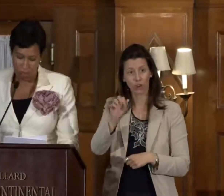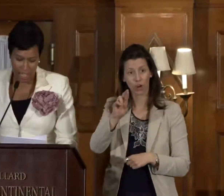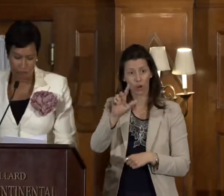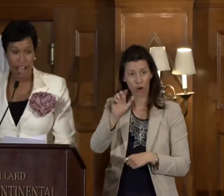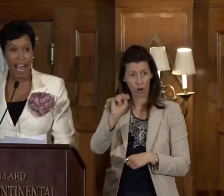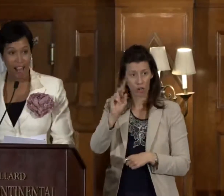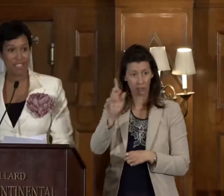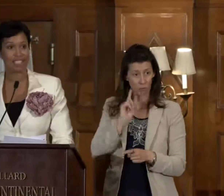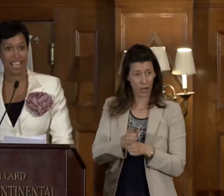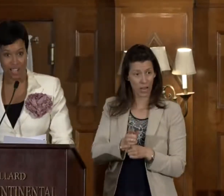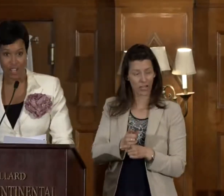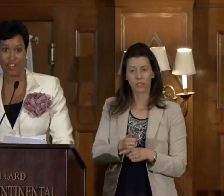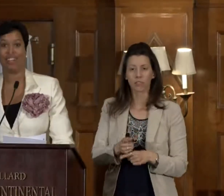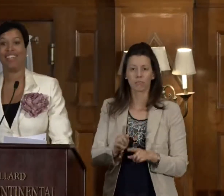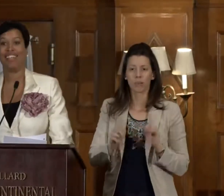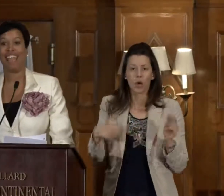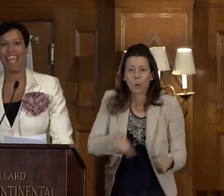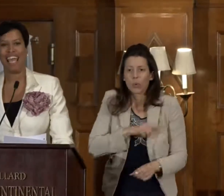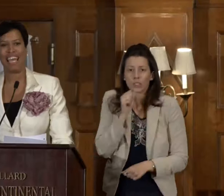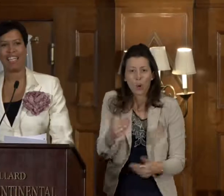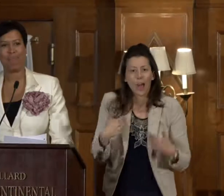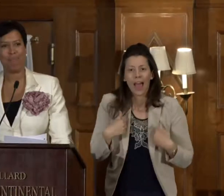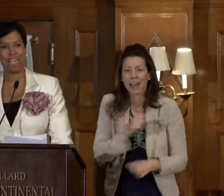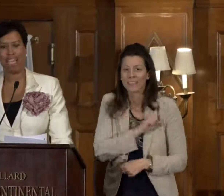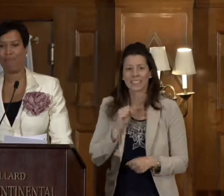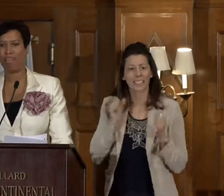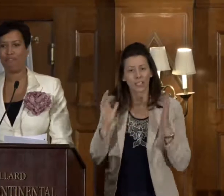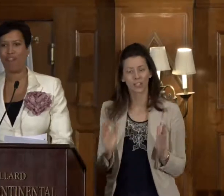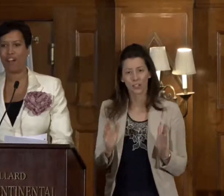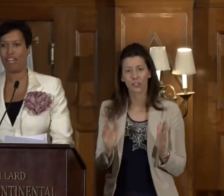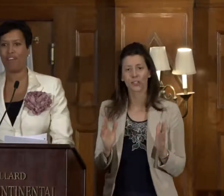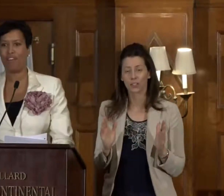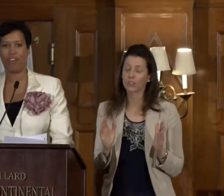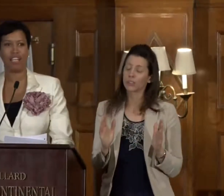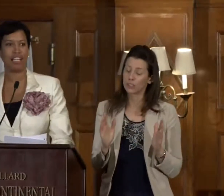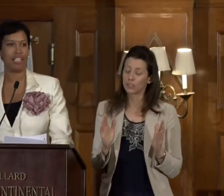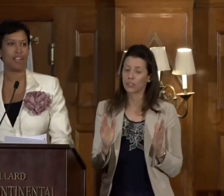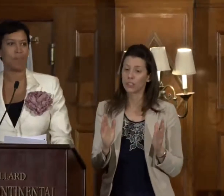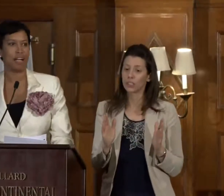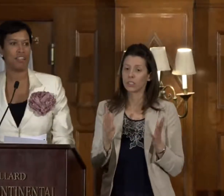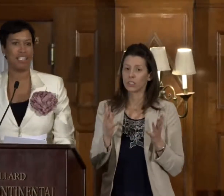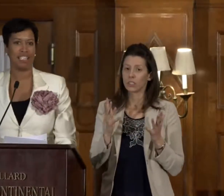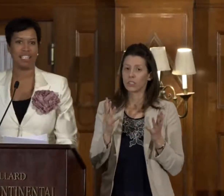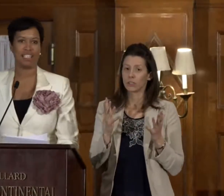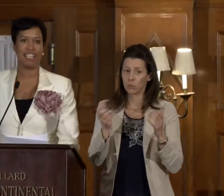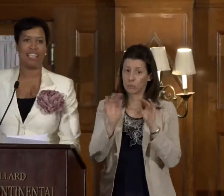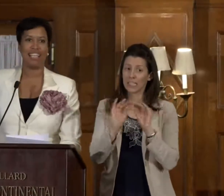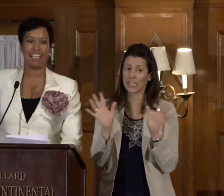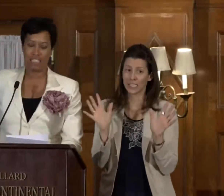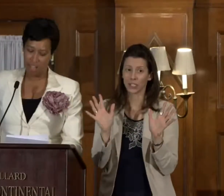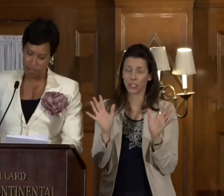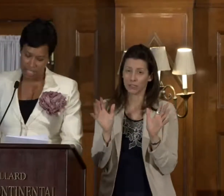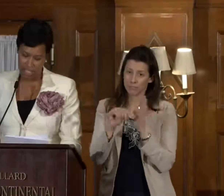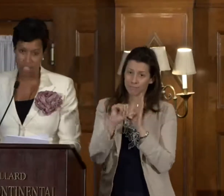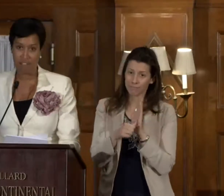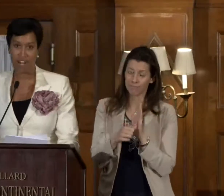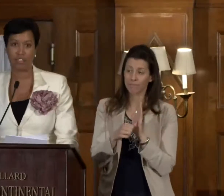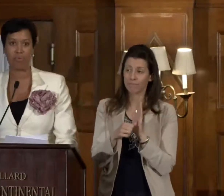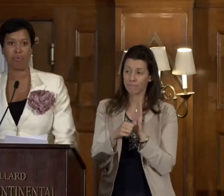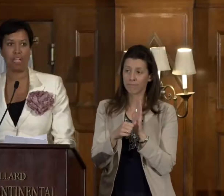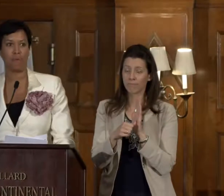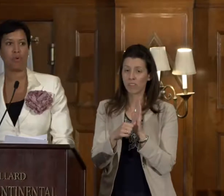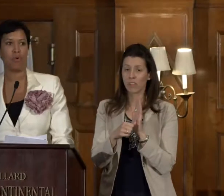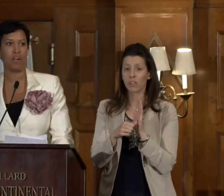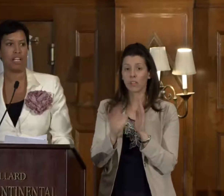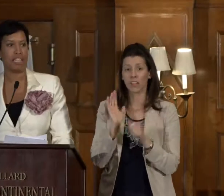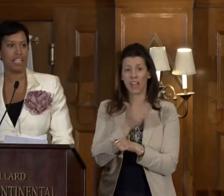But we don't have a senator. And be very, very clear about this, that the direction of